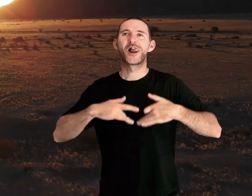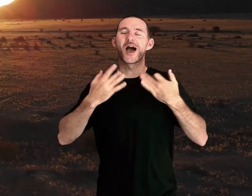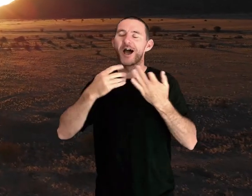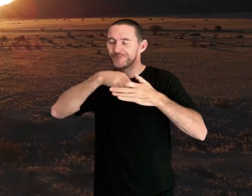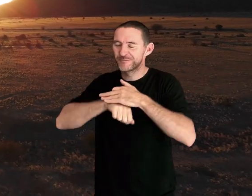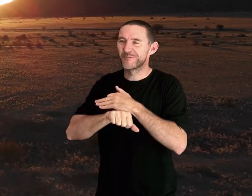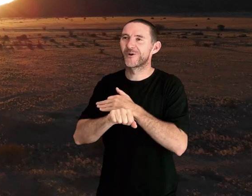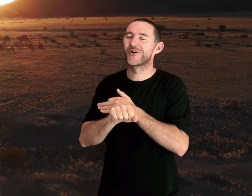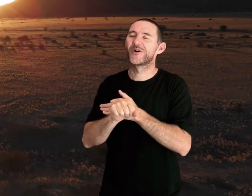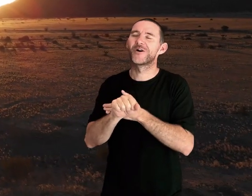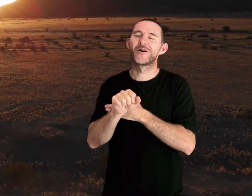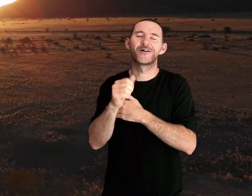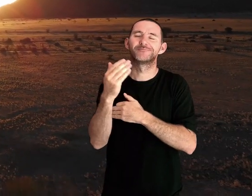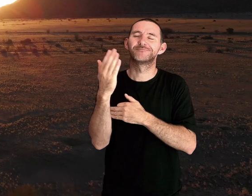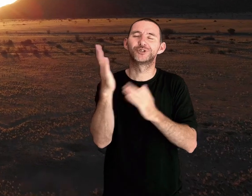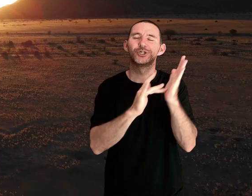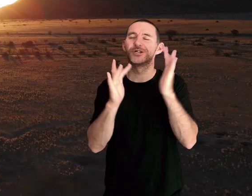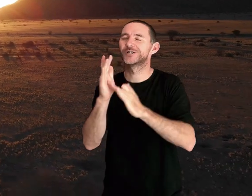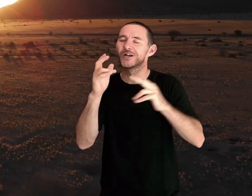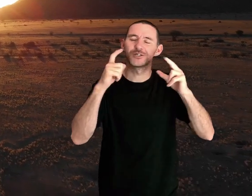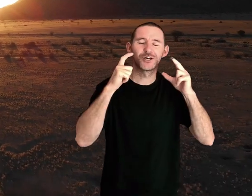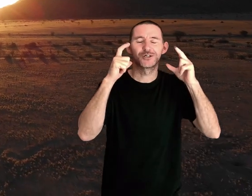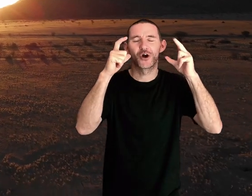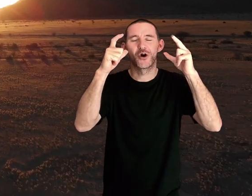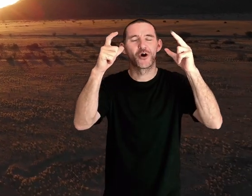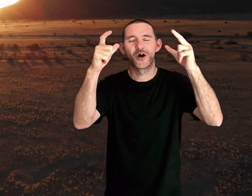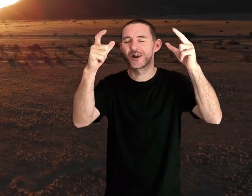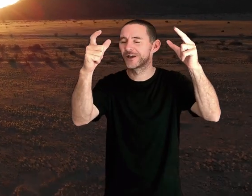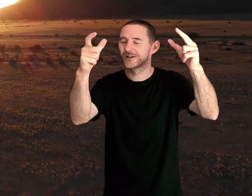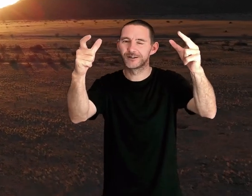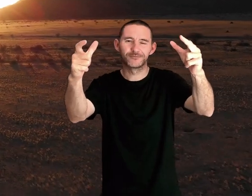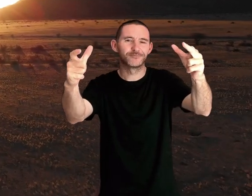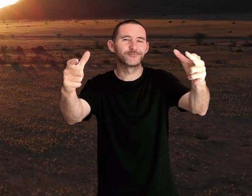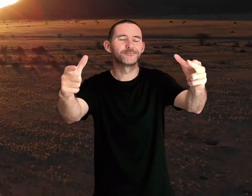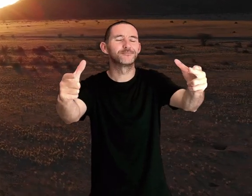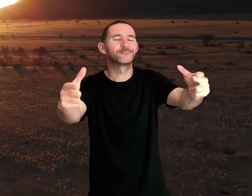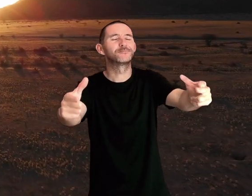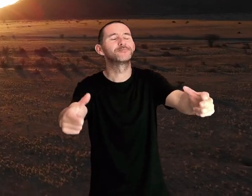a new life is born Jesus is calling